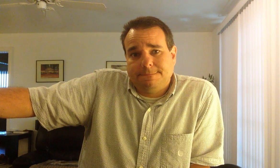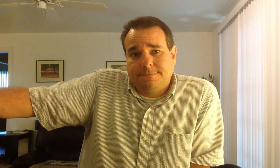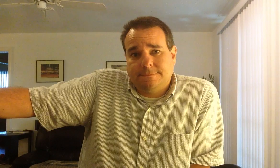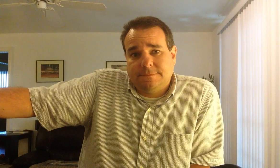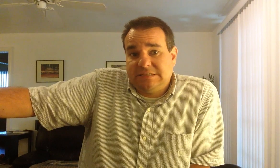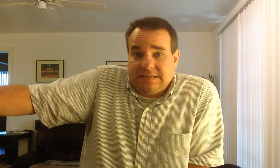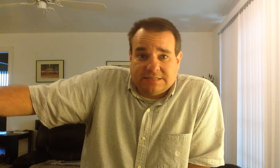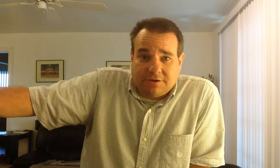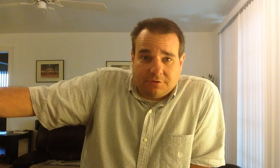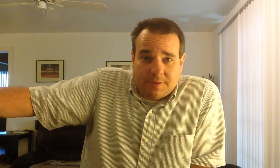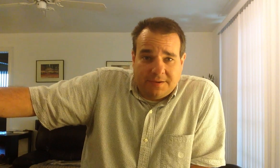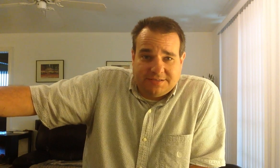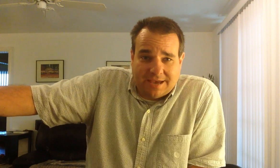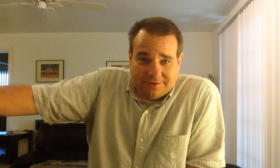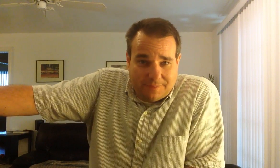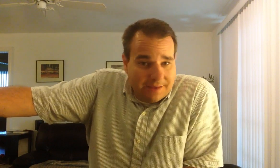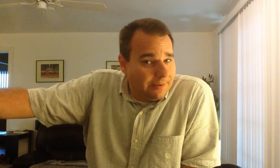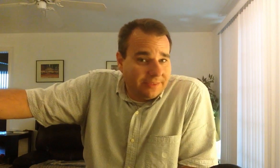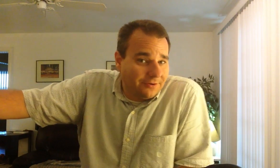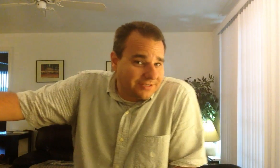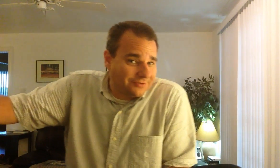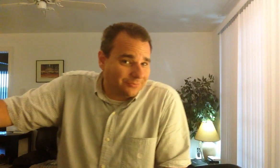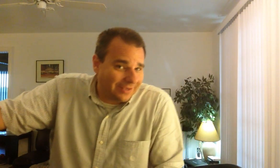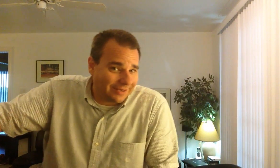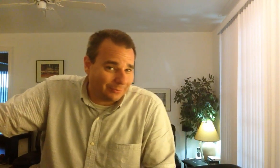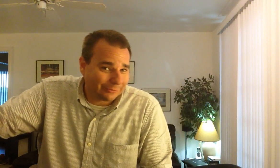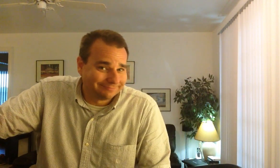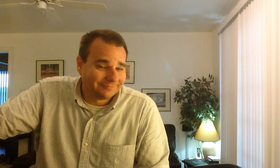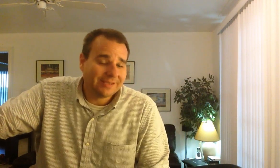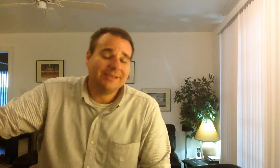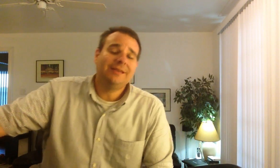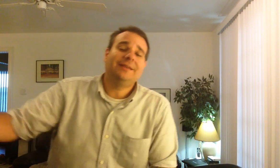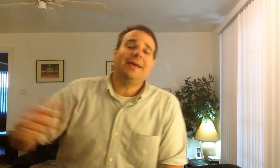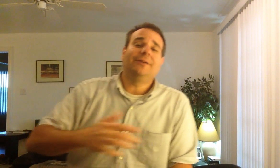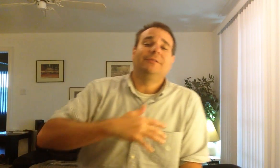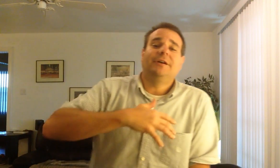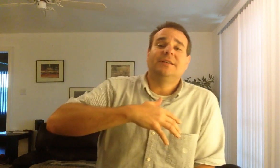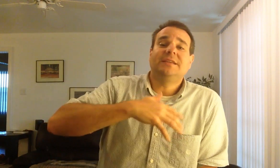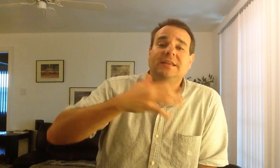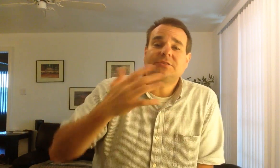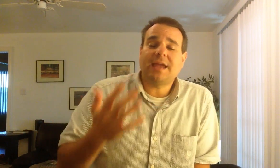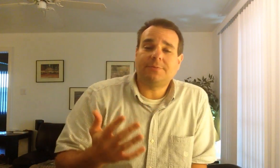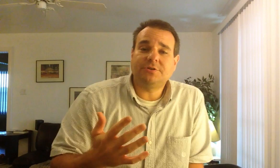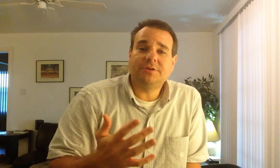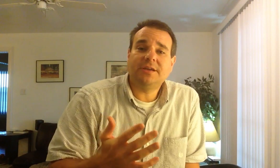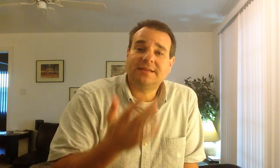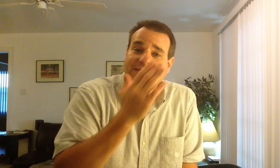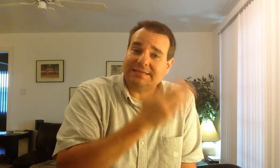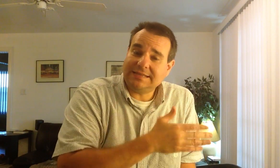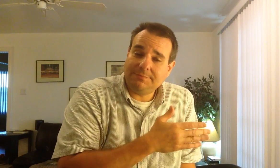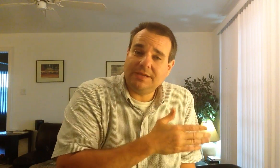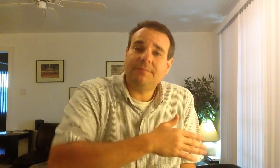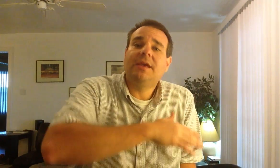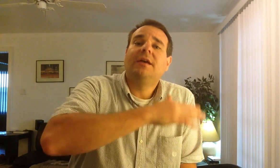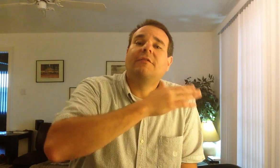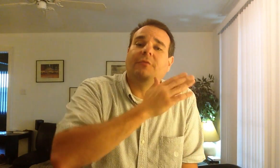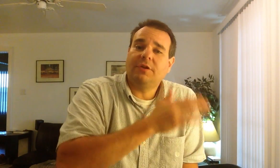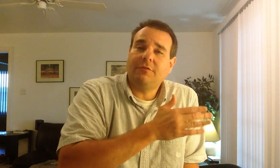So, CDs that you thought maybe sounded bad, maybe they don't sound so bad anymore. Now, CDs are captured at 16-bit, 44